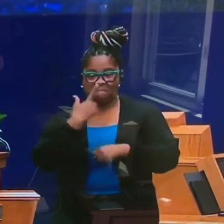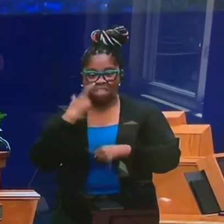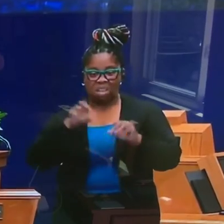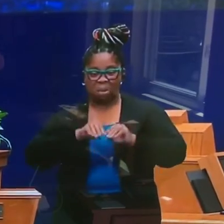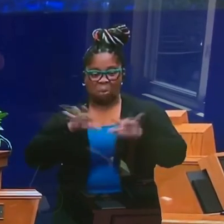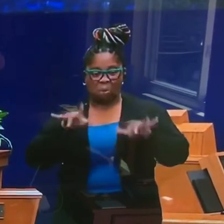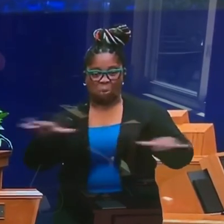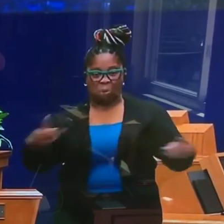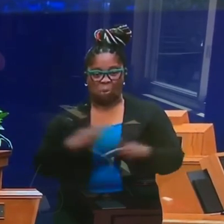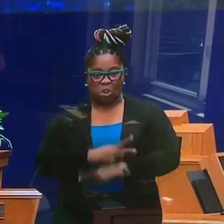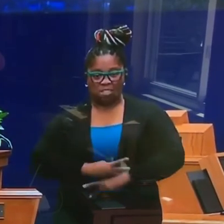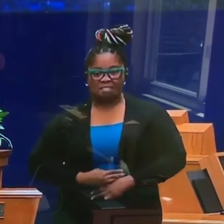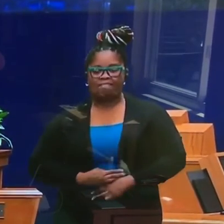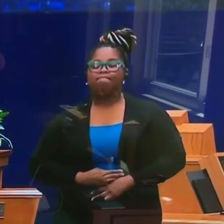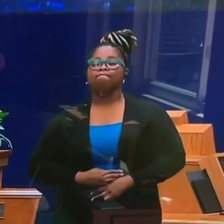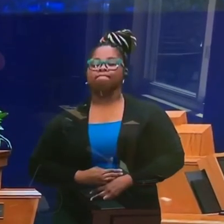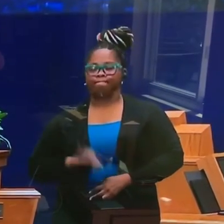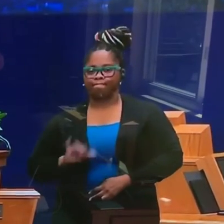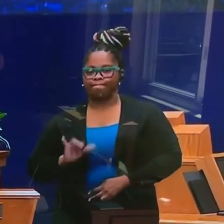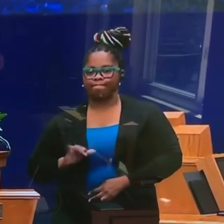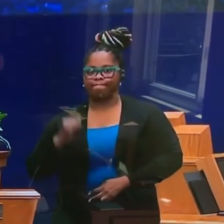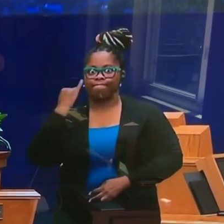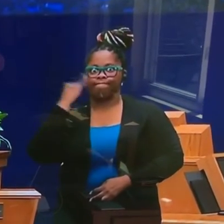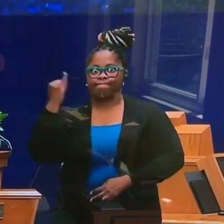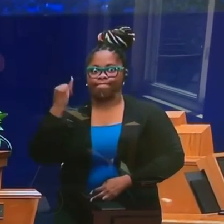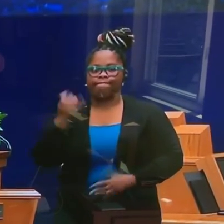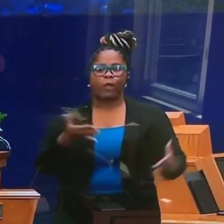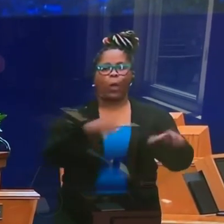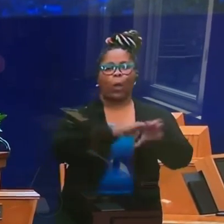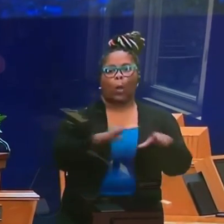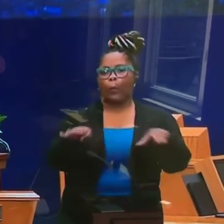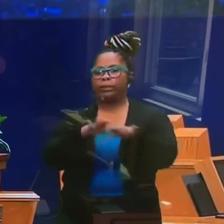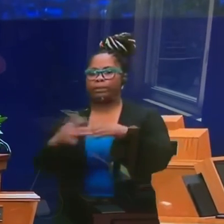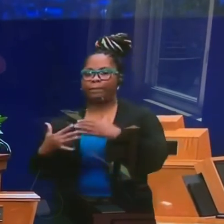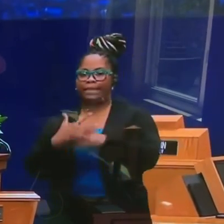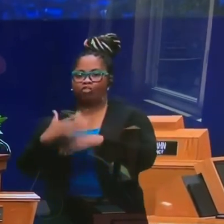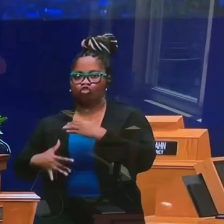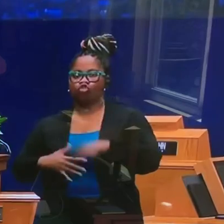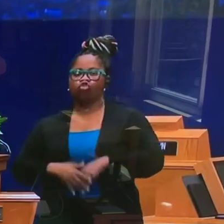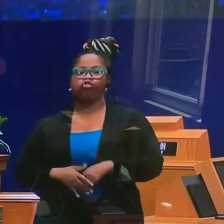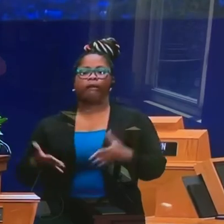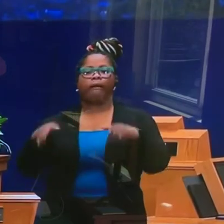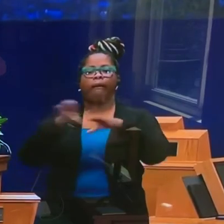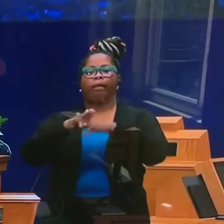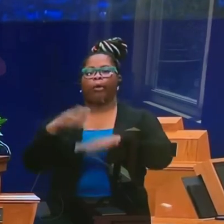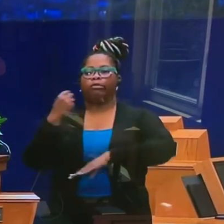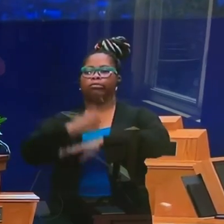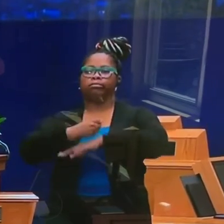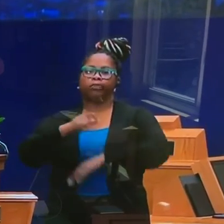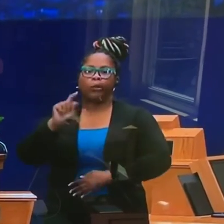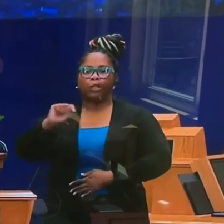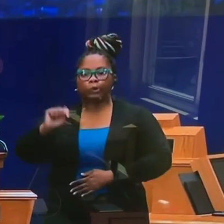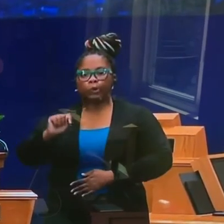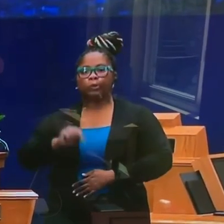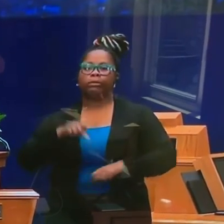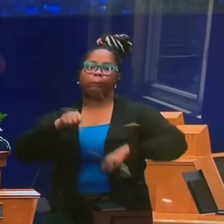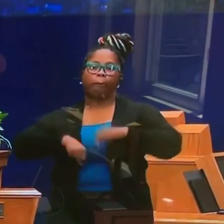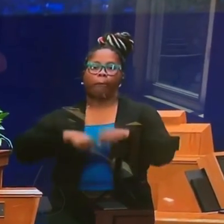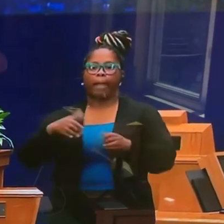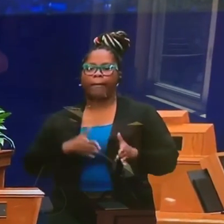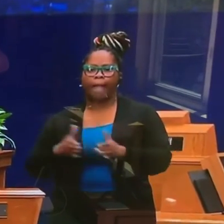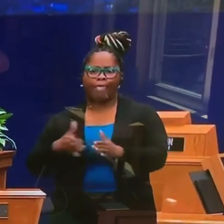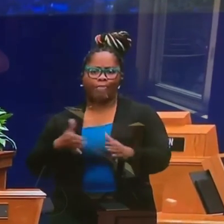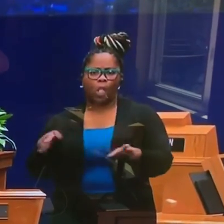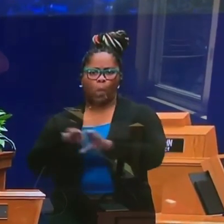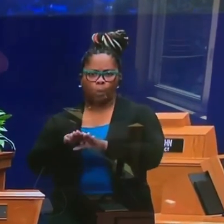we began closing our beaches altogether and shuttering remaining beach amenities, including restrooms and the bike path. We are